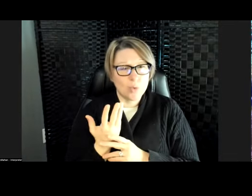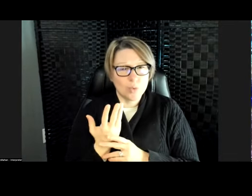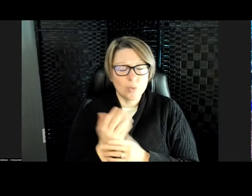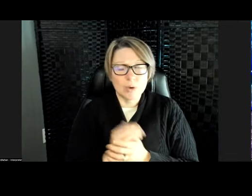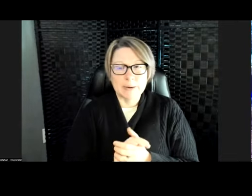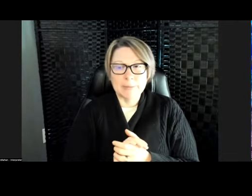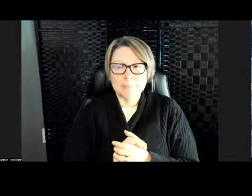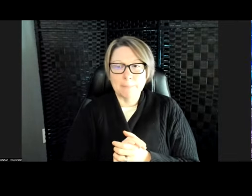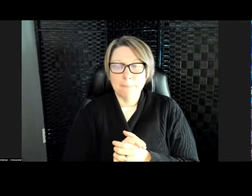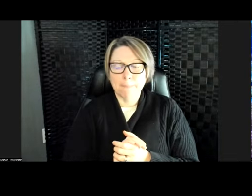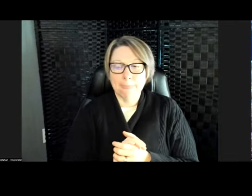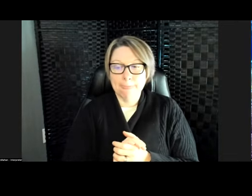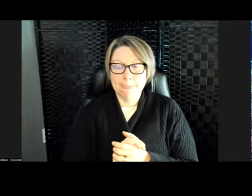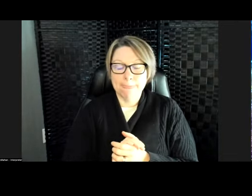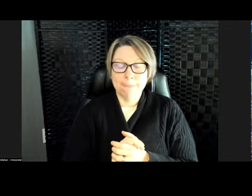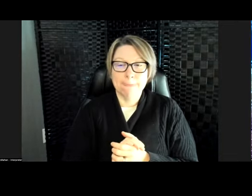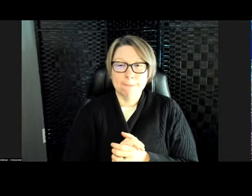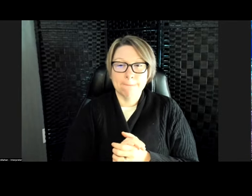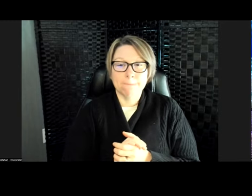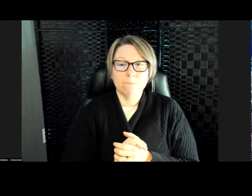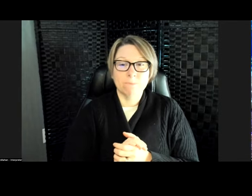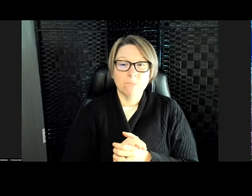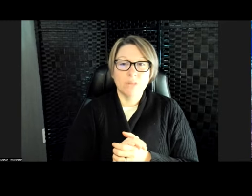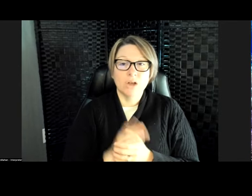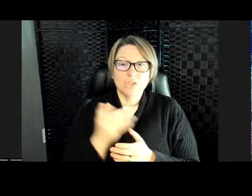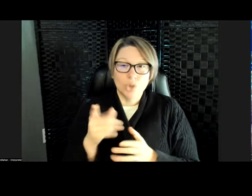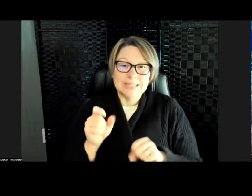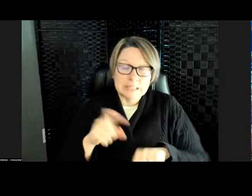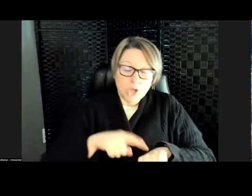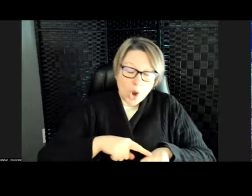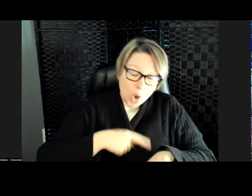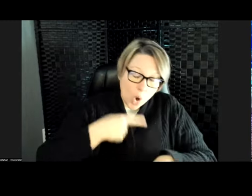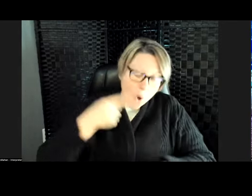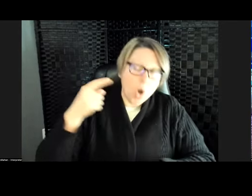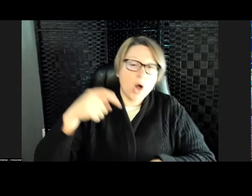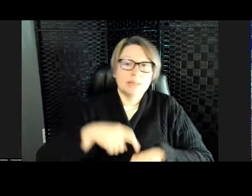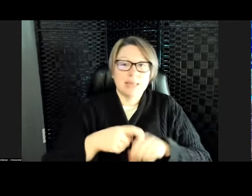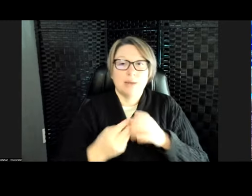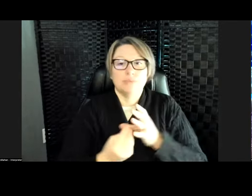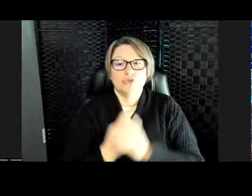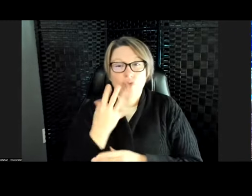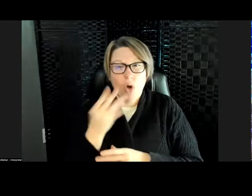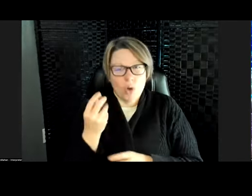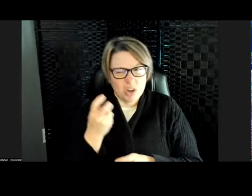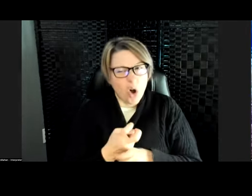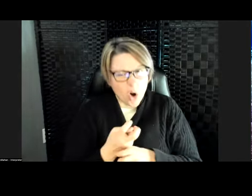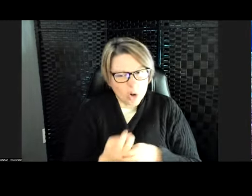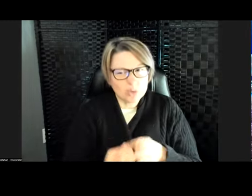So they take a very long time to grow and they're very difficult to grow. These are all actual real